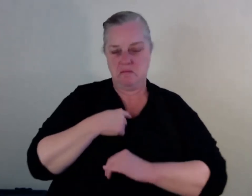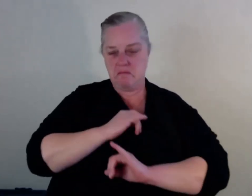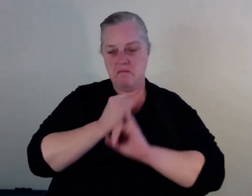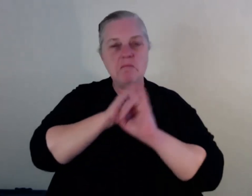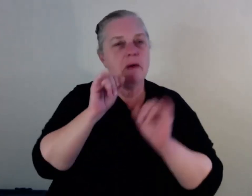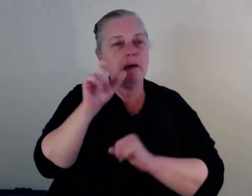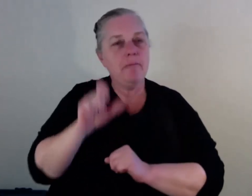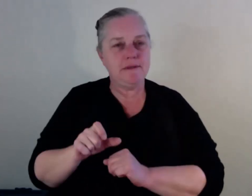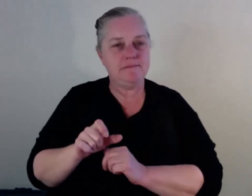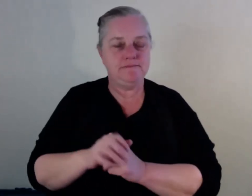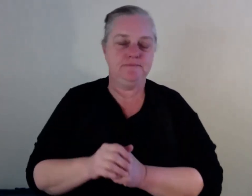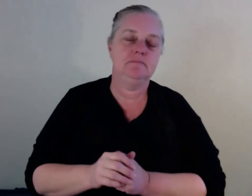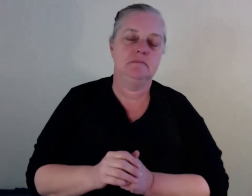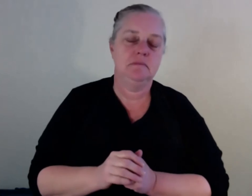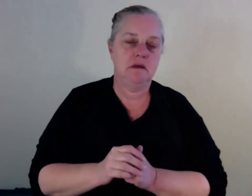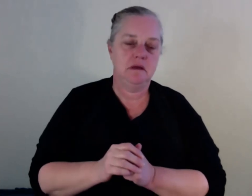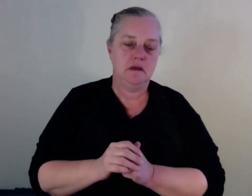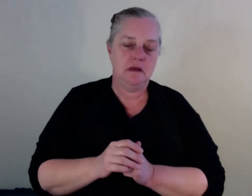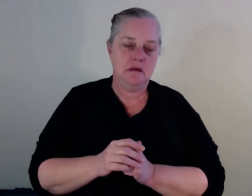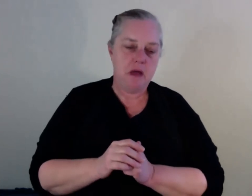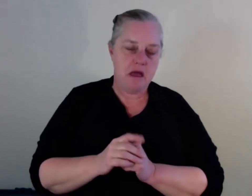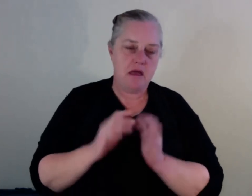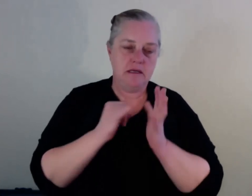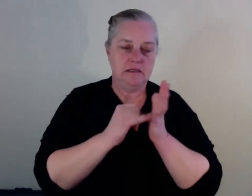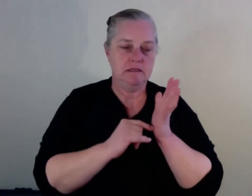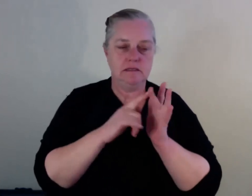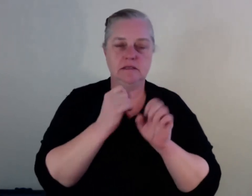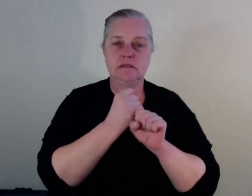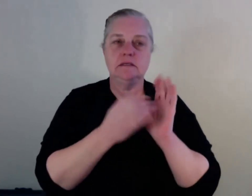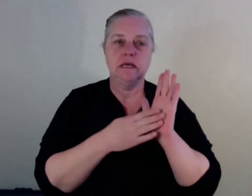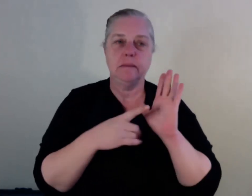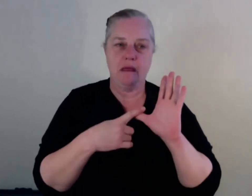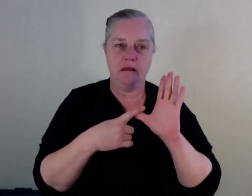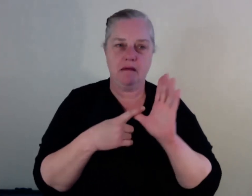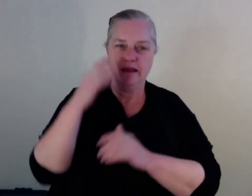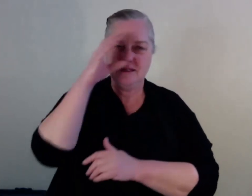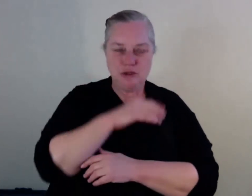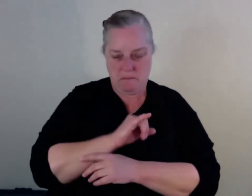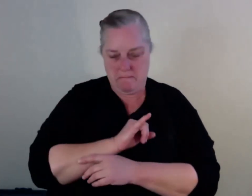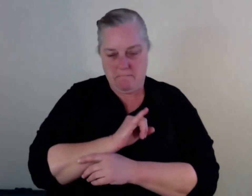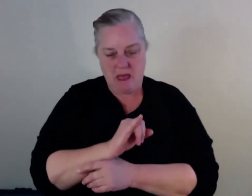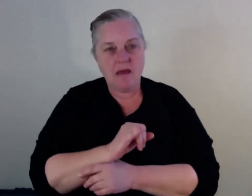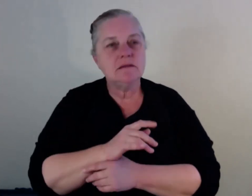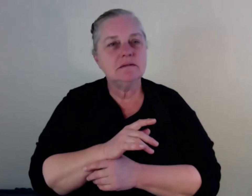has this concept that if someone's using drugs, one, that it's problematic, and it was with me. I'll own that.